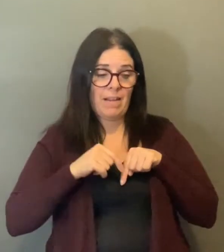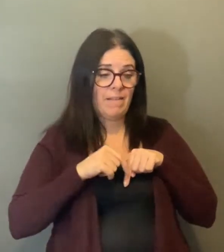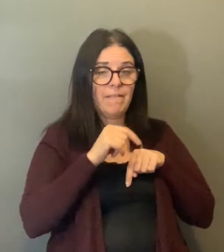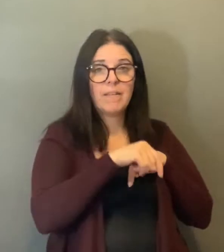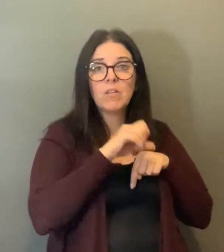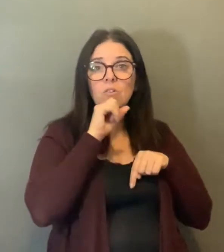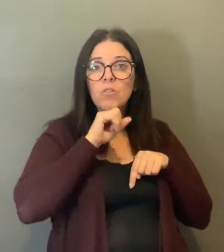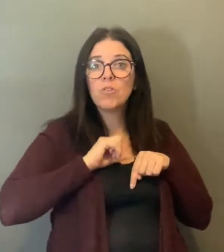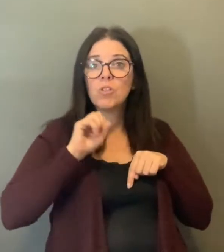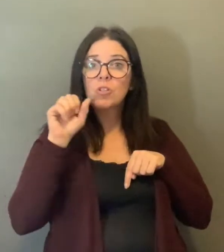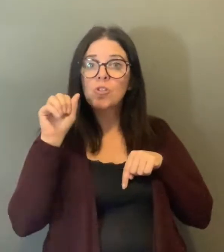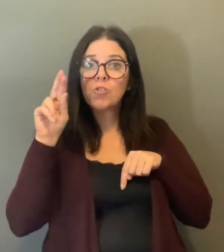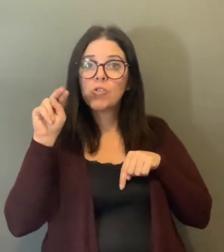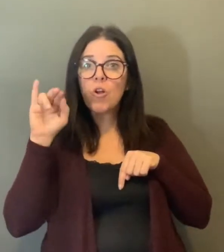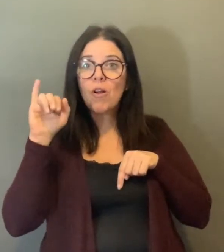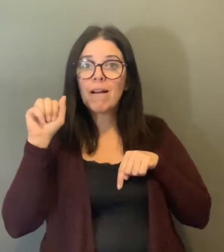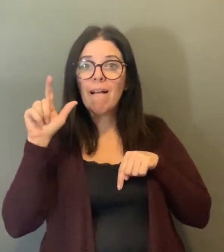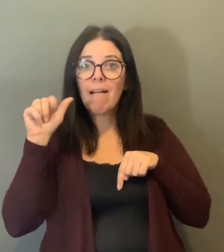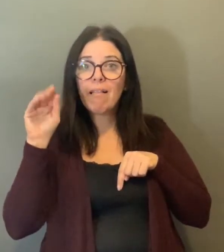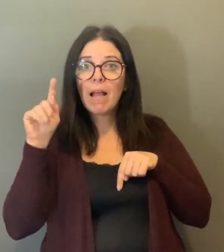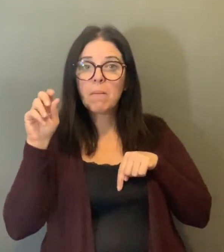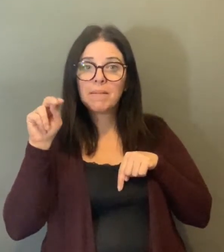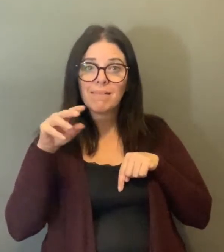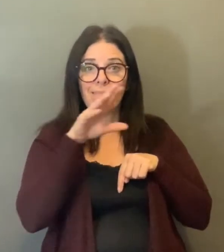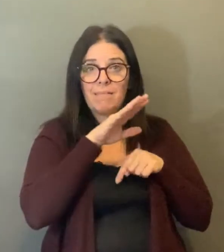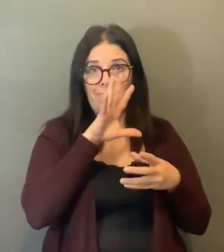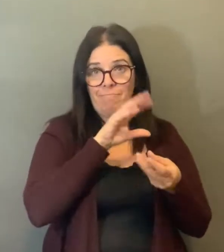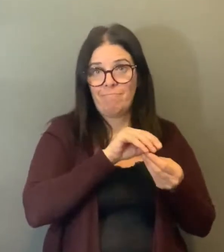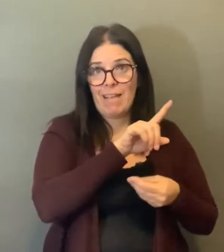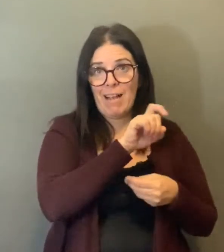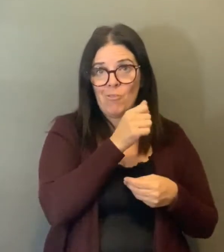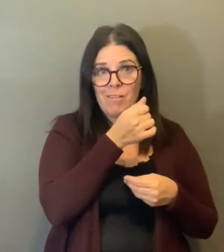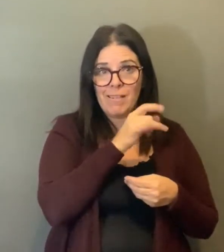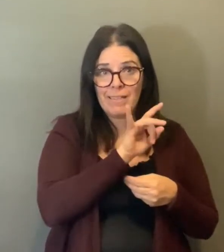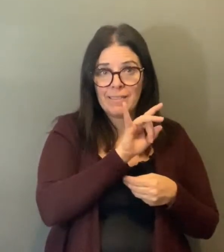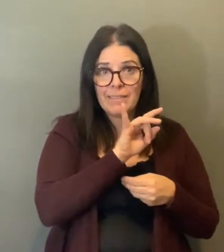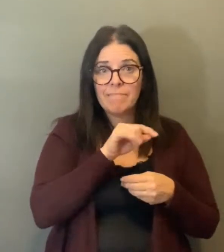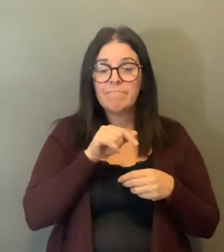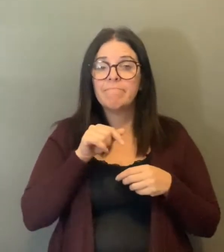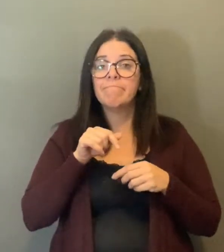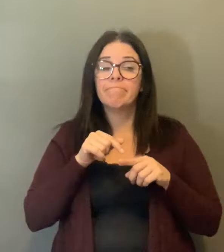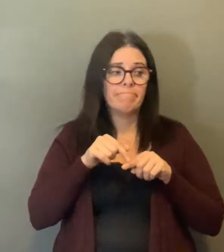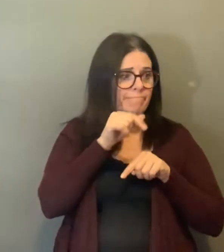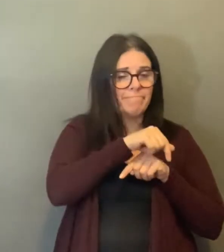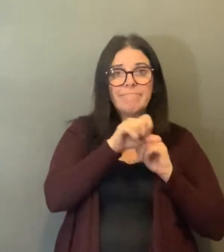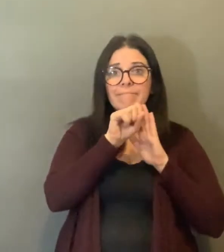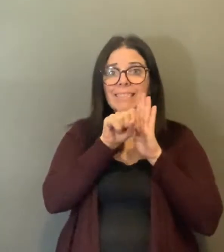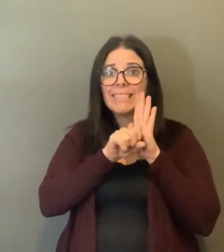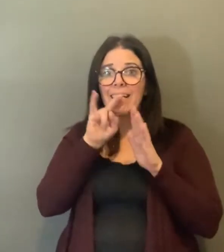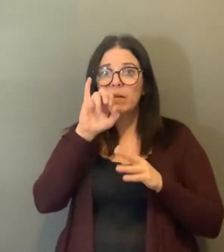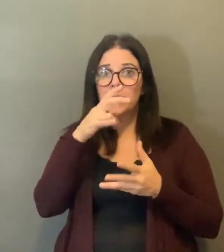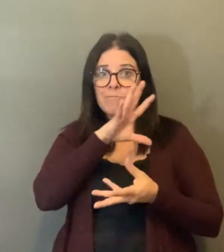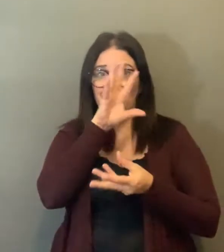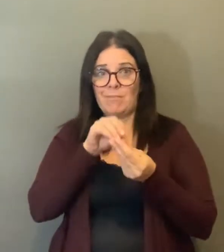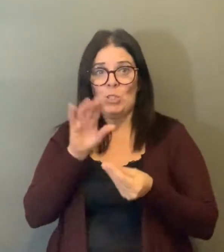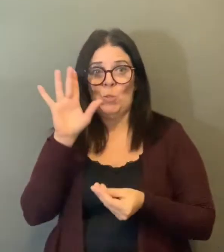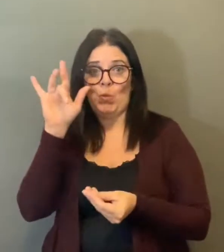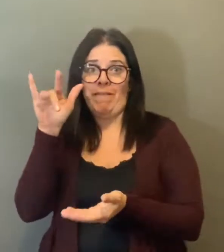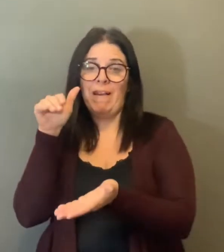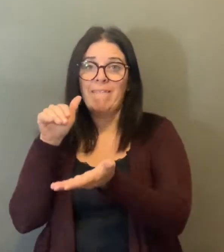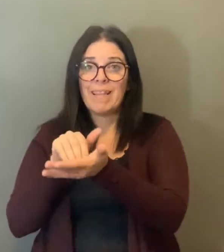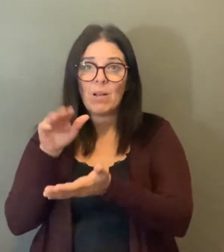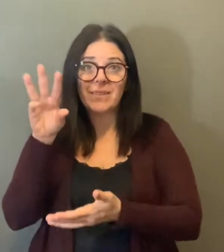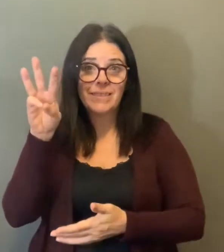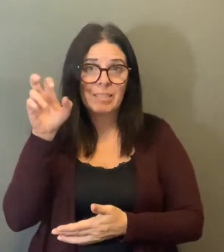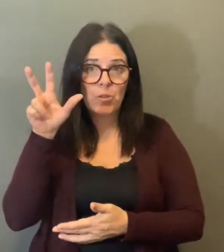Michigan now has twenty five thousand six hundred and thirty five cases with six thousand seven hundred and eighty